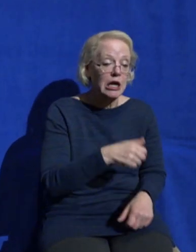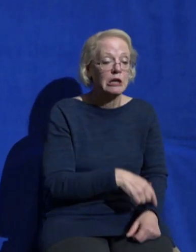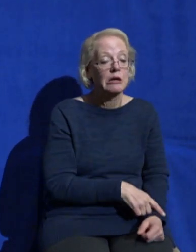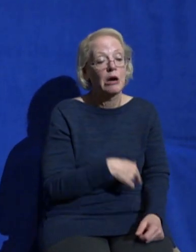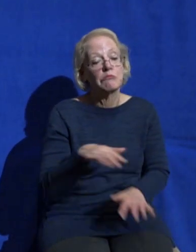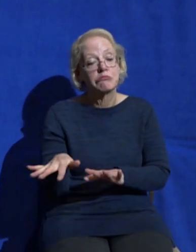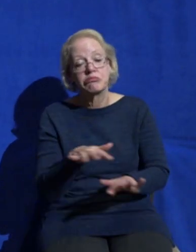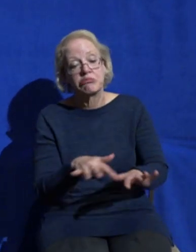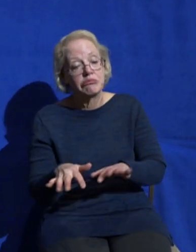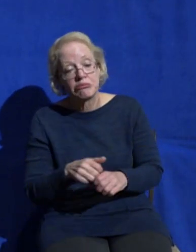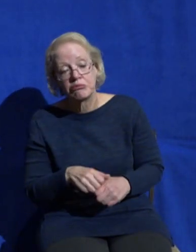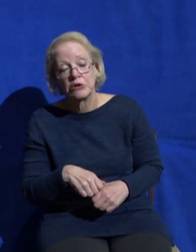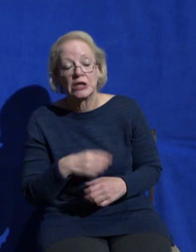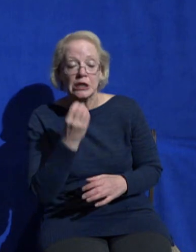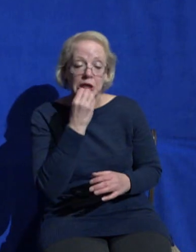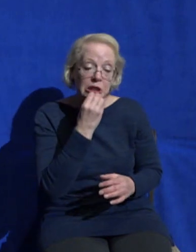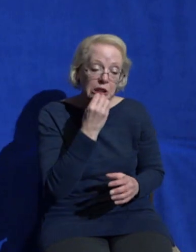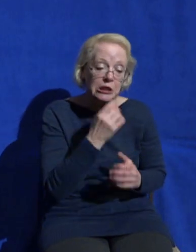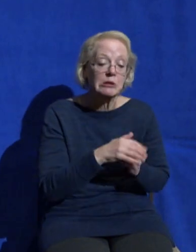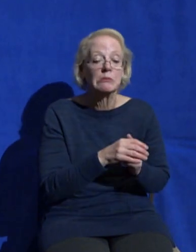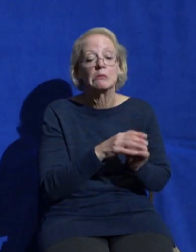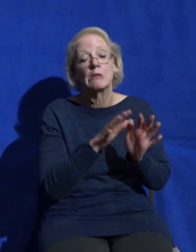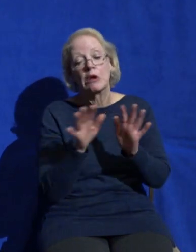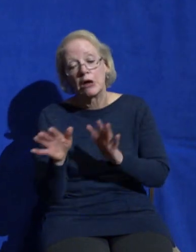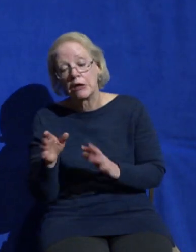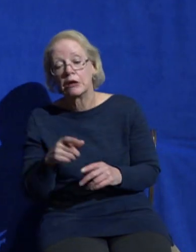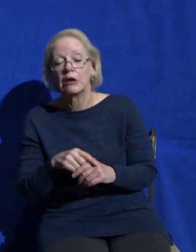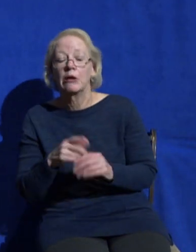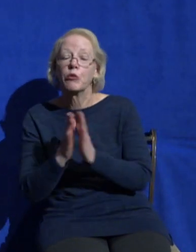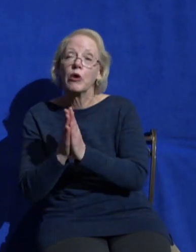God is not like demanding all of that from you in every season of your life